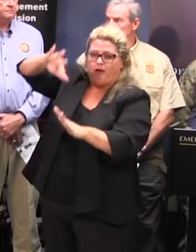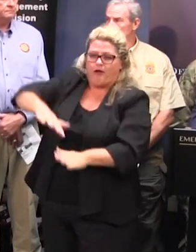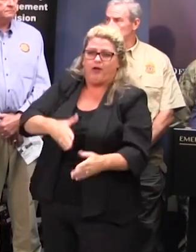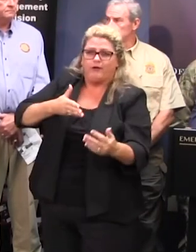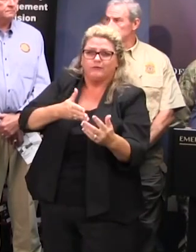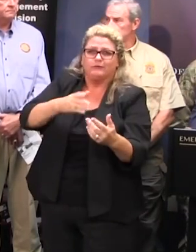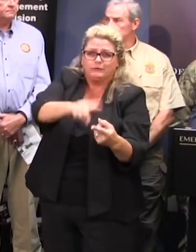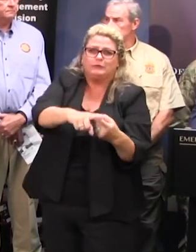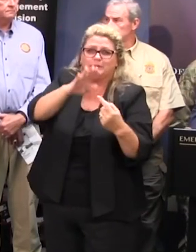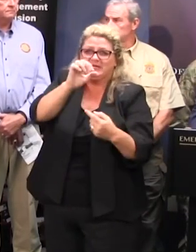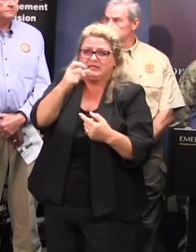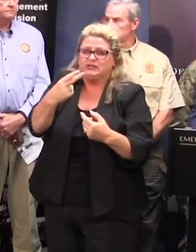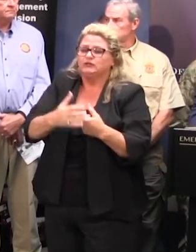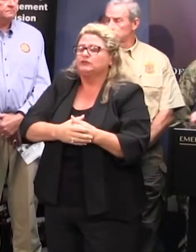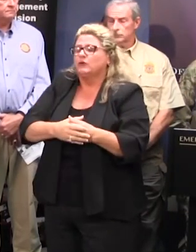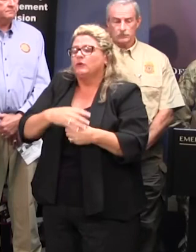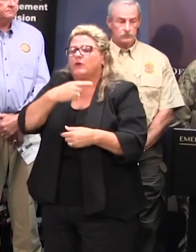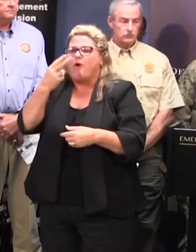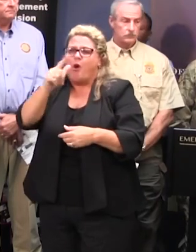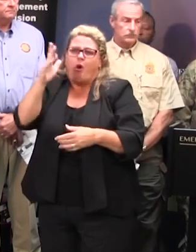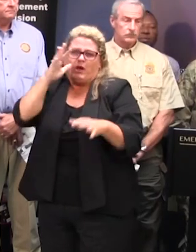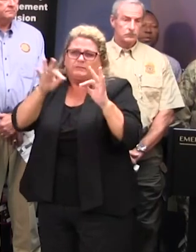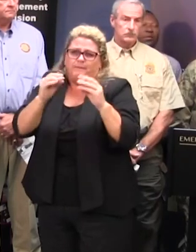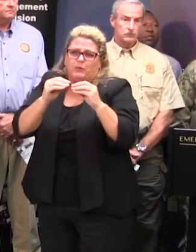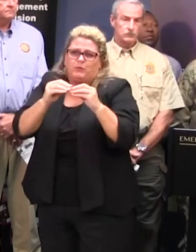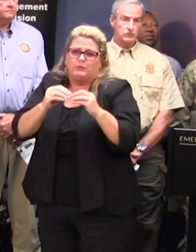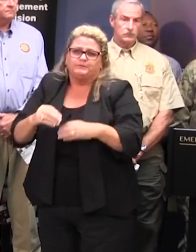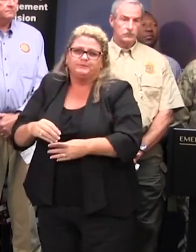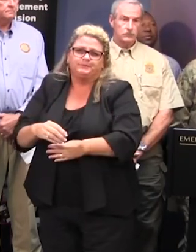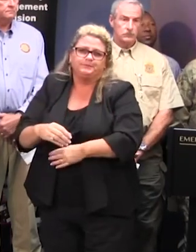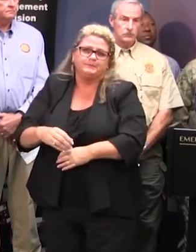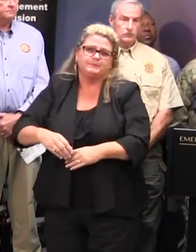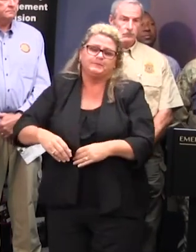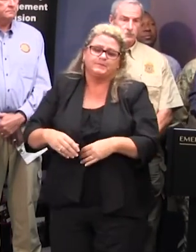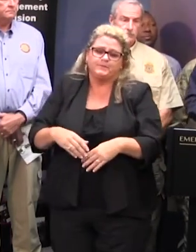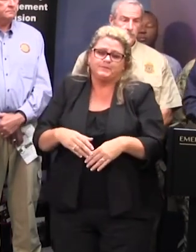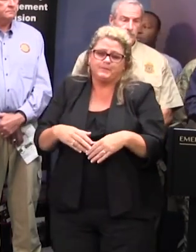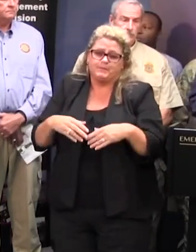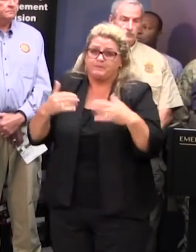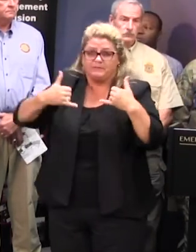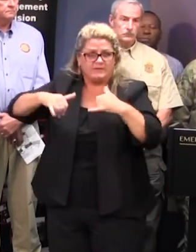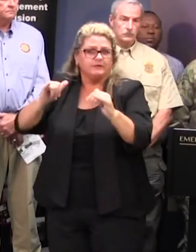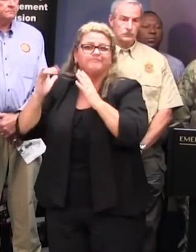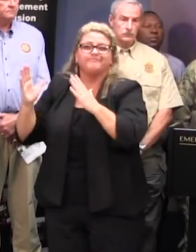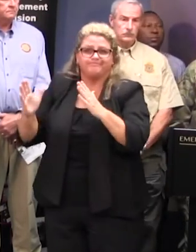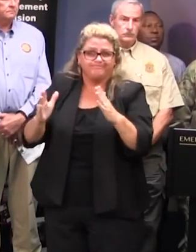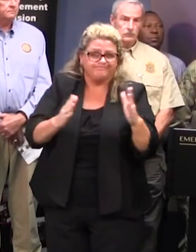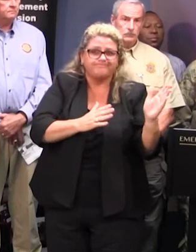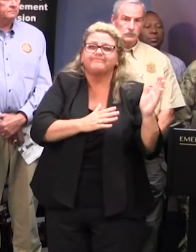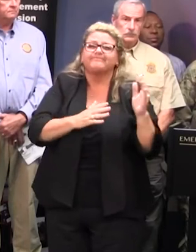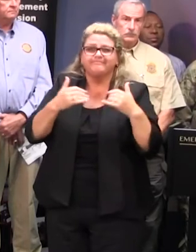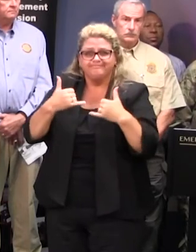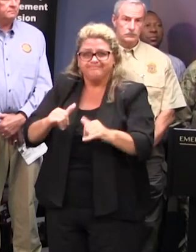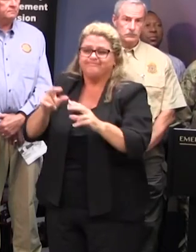will go into some more detail with that so we are um we are still preparing for the onslaught